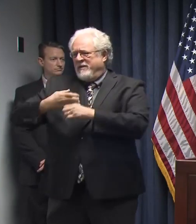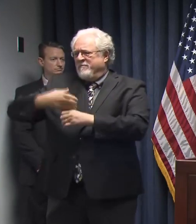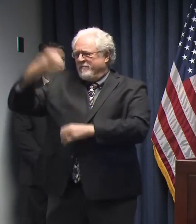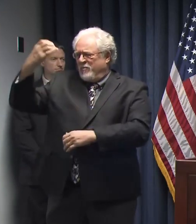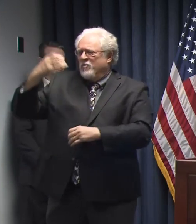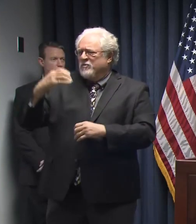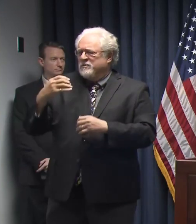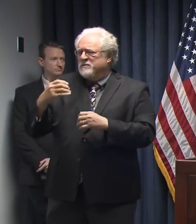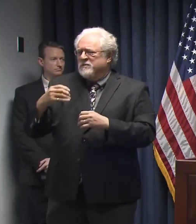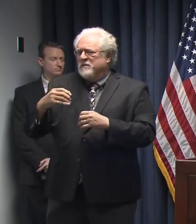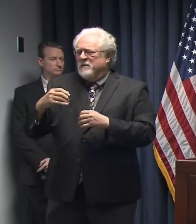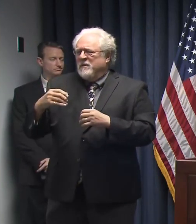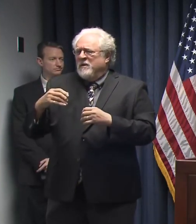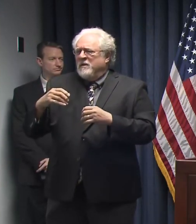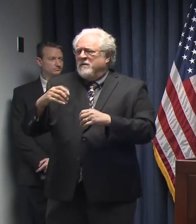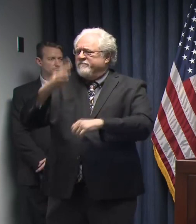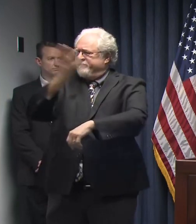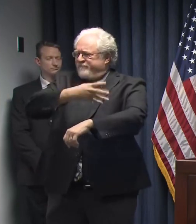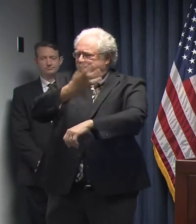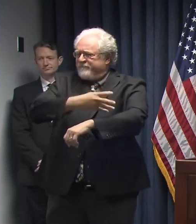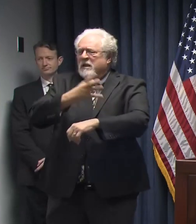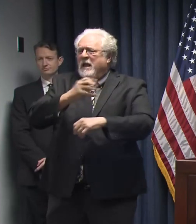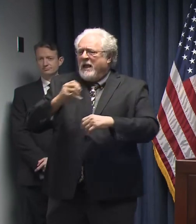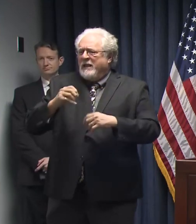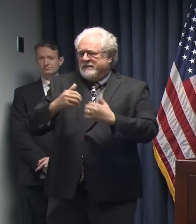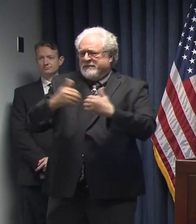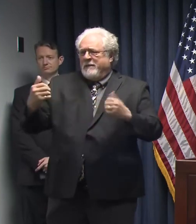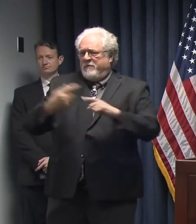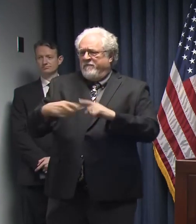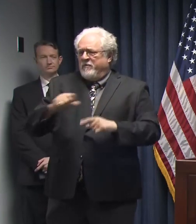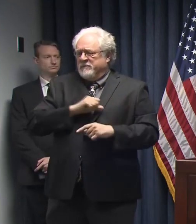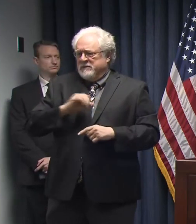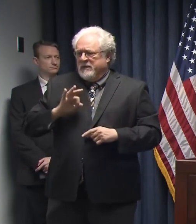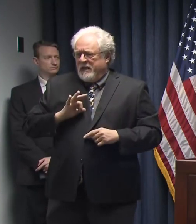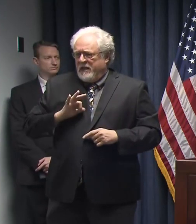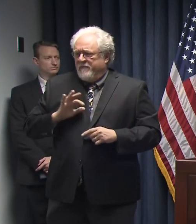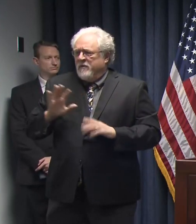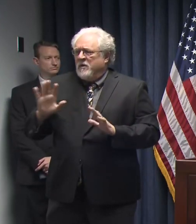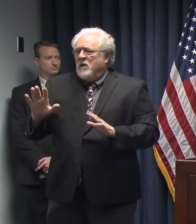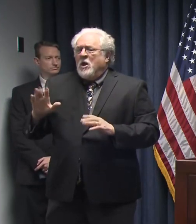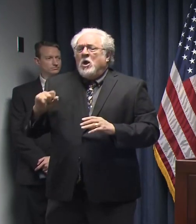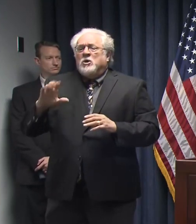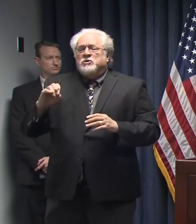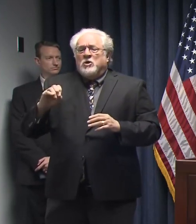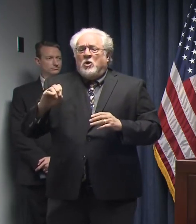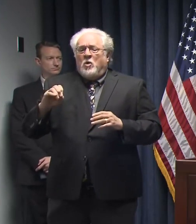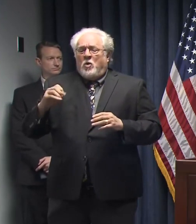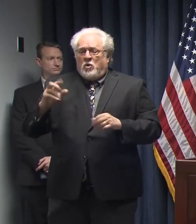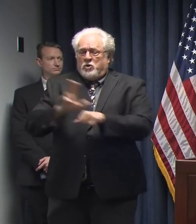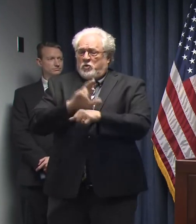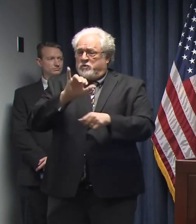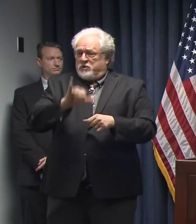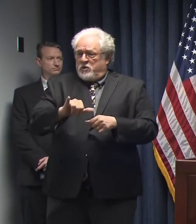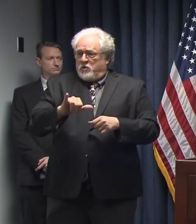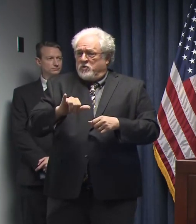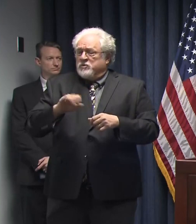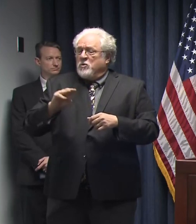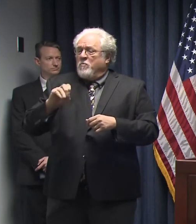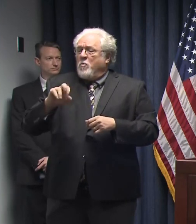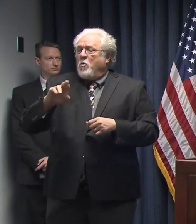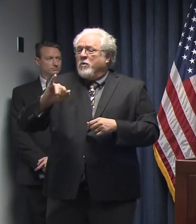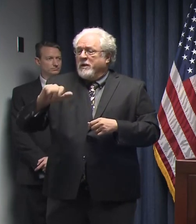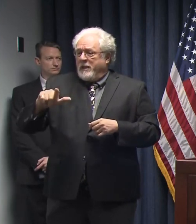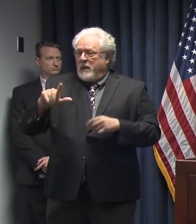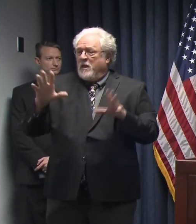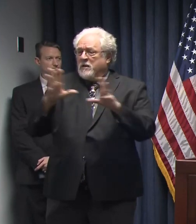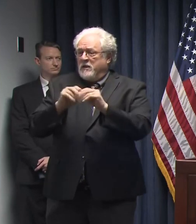and they are separate from staffing. So we will use those in the Montreal Convention Center